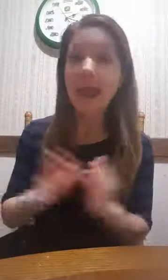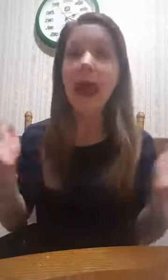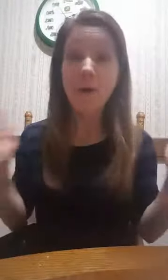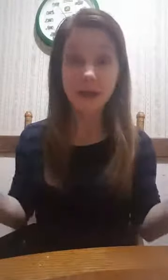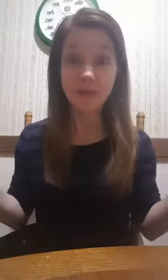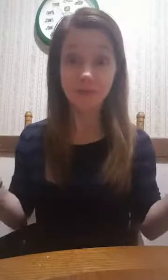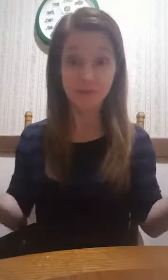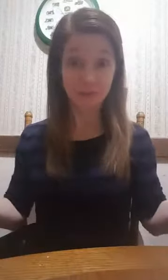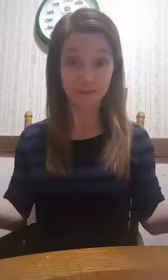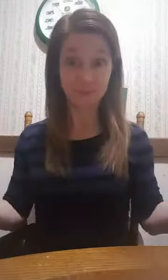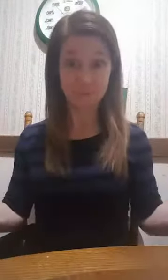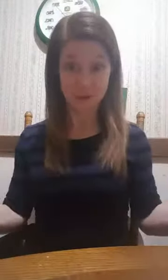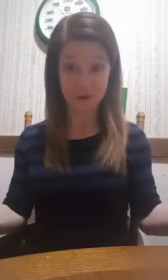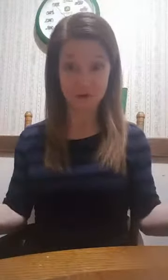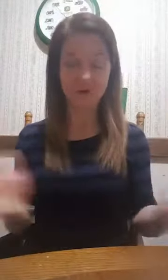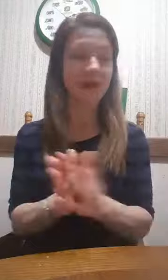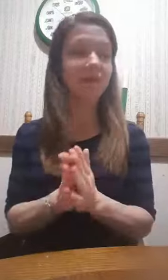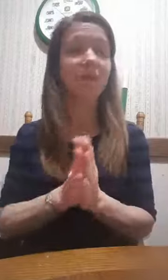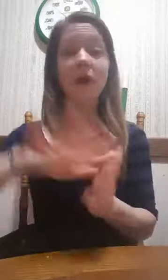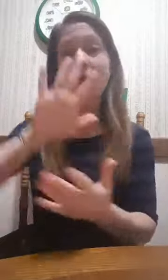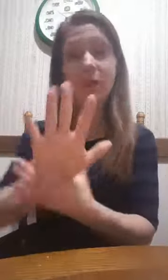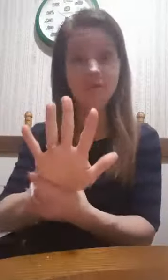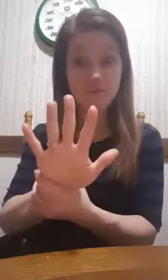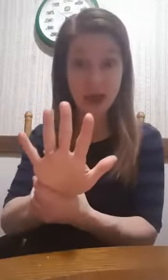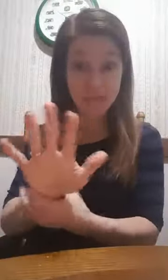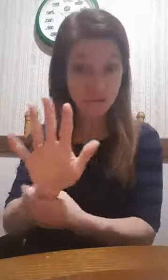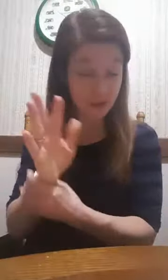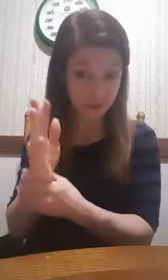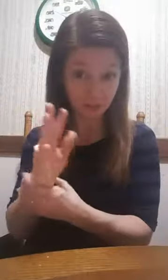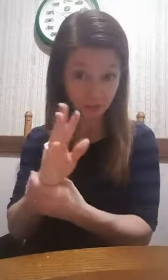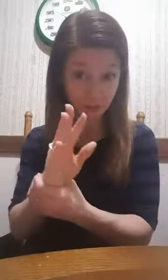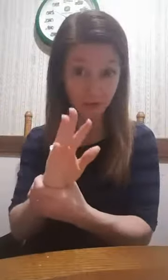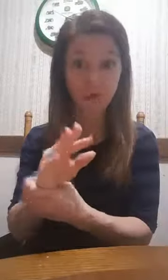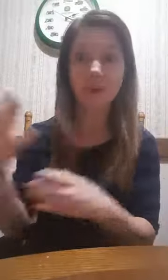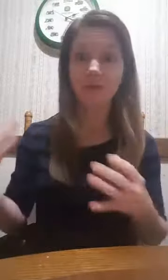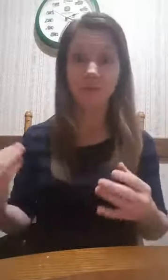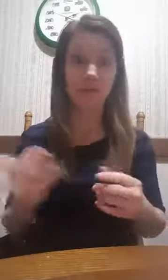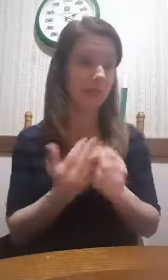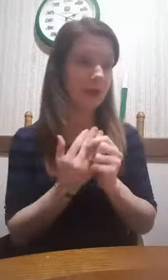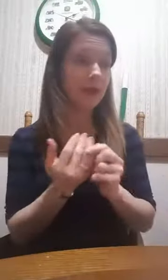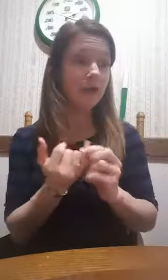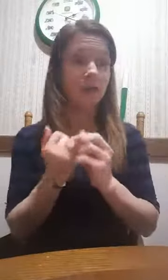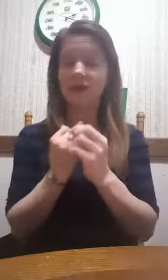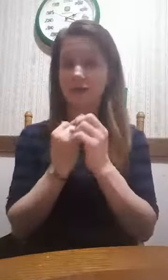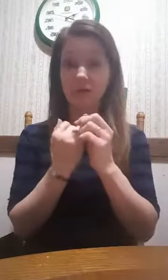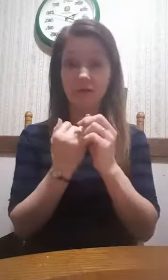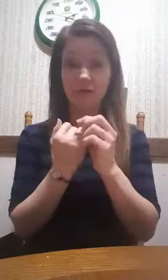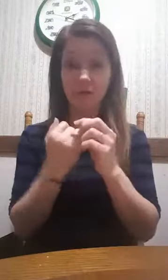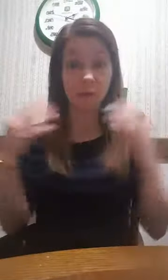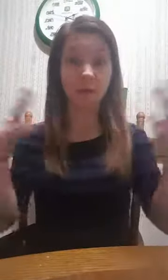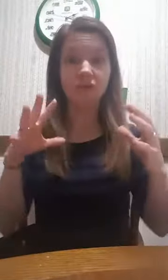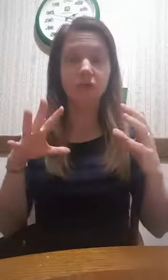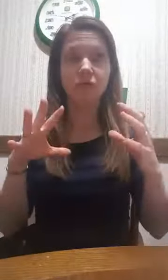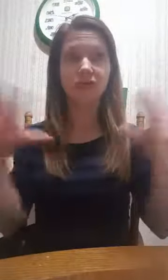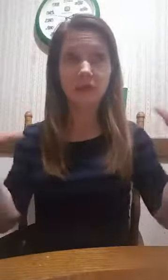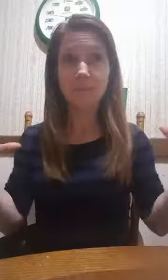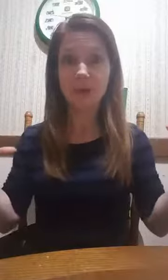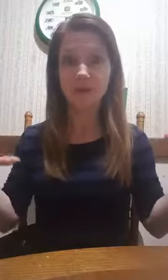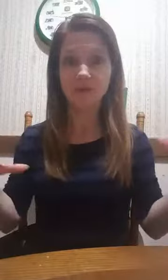how can you sleep smarter. Alright, so we have five things that we've already talked about this week. Okay, we said you need to, in order to sleep, I'm not